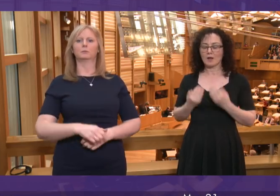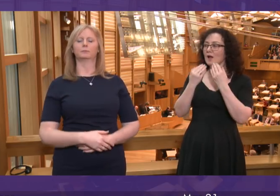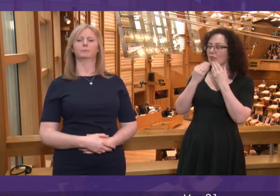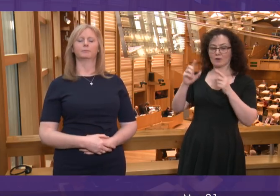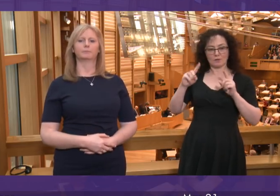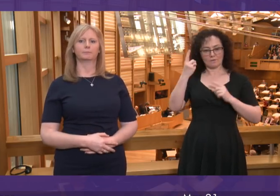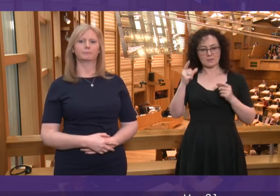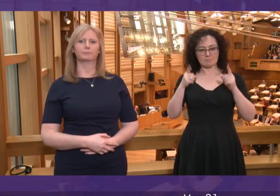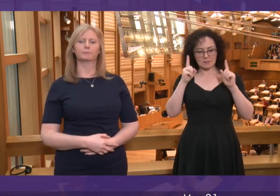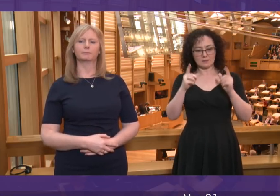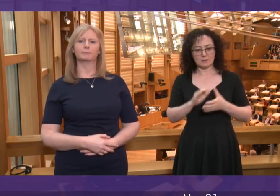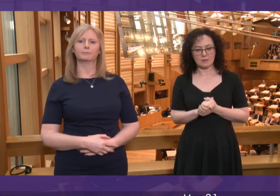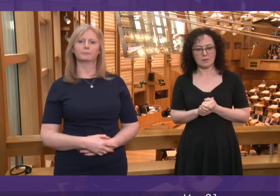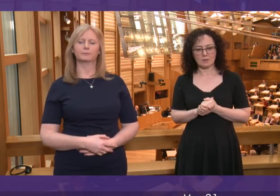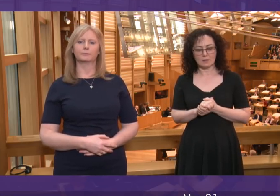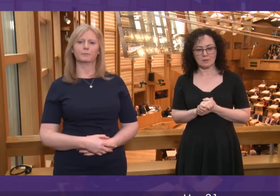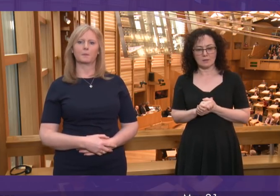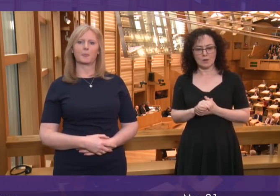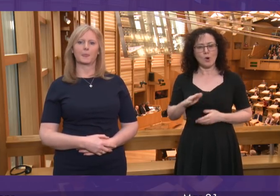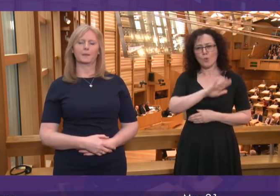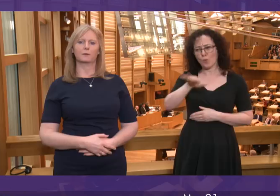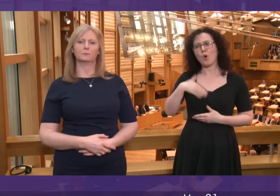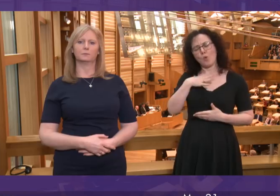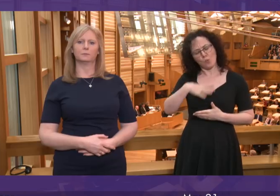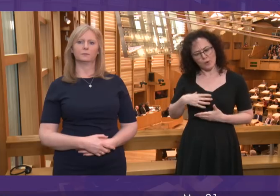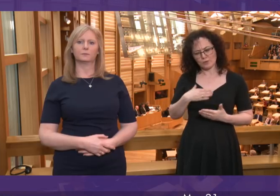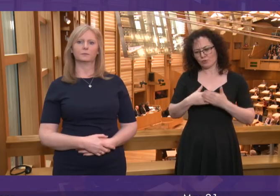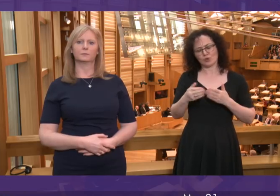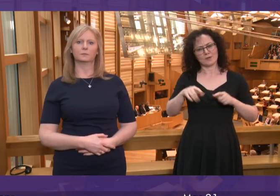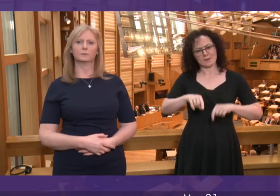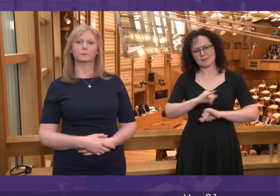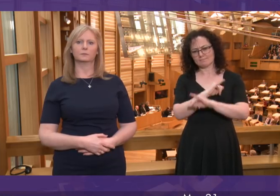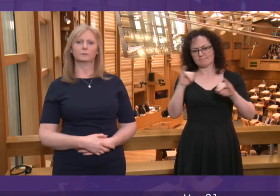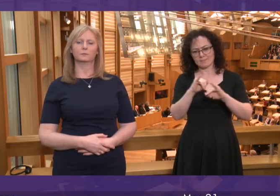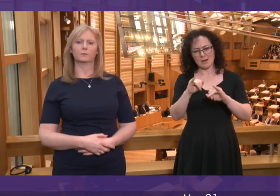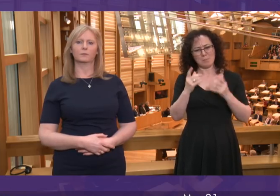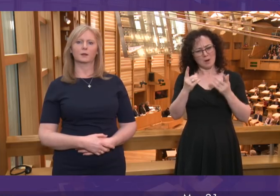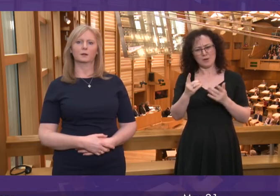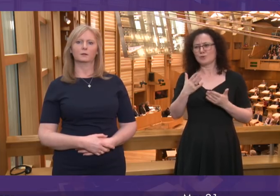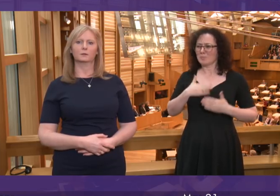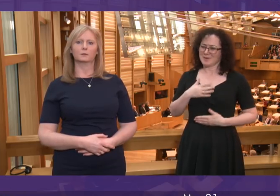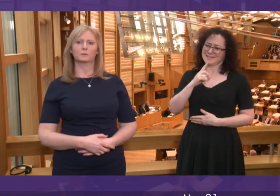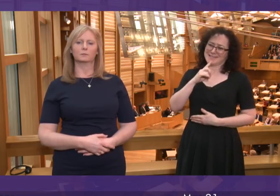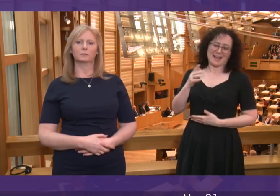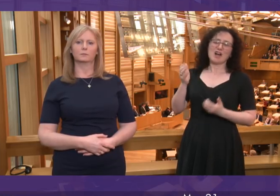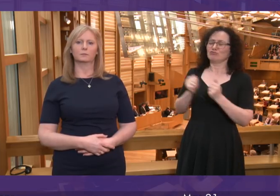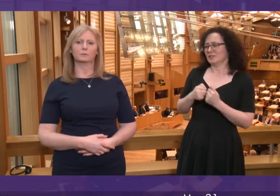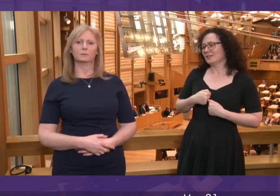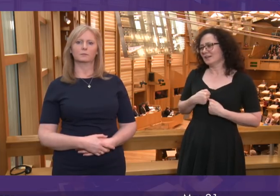the First Minister for that. We all want to help sort this crisis. But the first step is surely to admit that the current policy isn't working as it should.